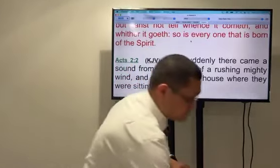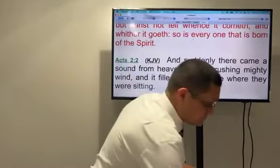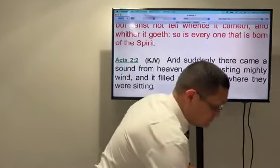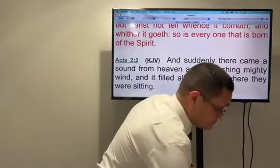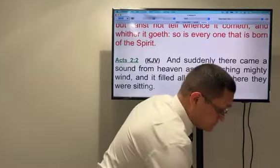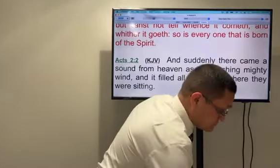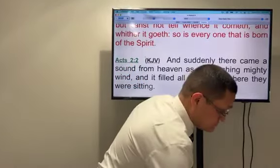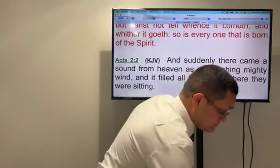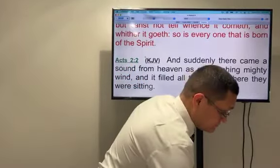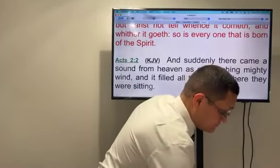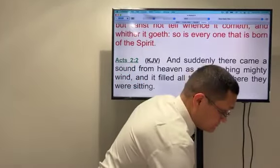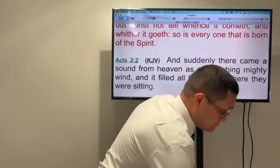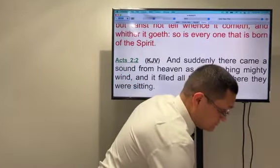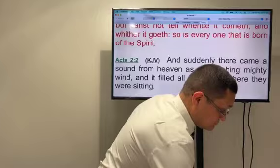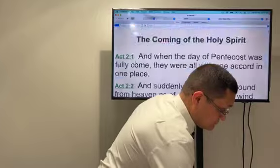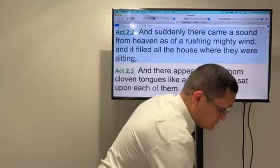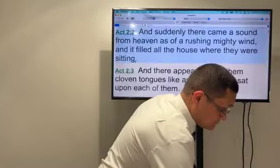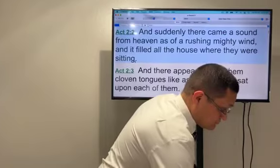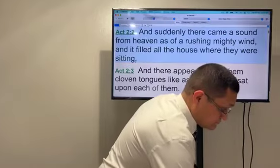and so in Acts 2 and 2 this is what happened